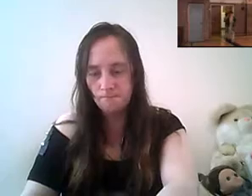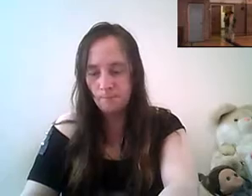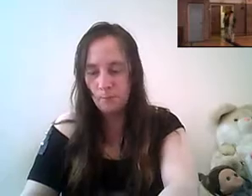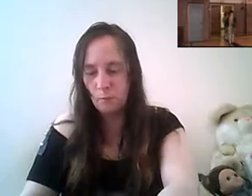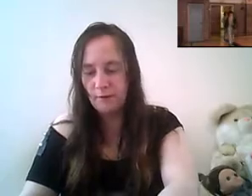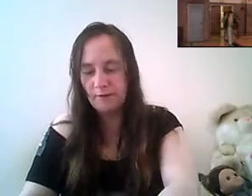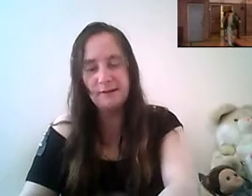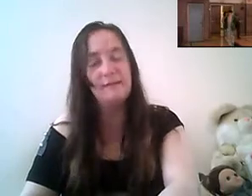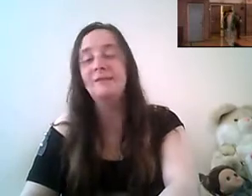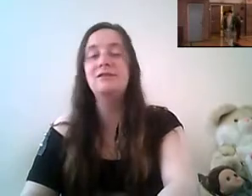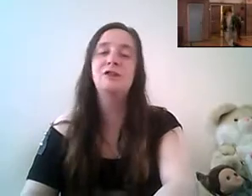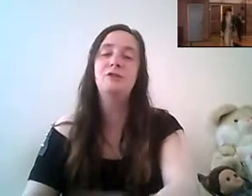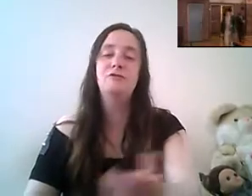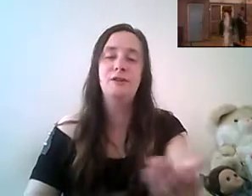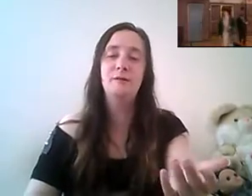what are you doing in the teacher's lounge anyway